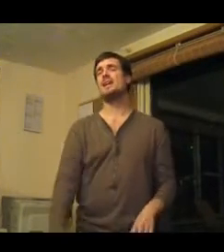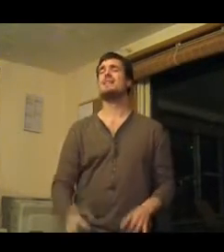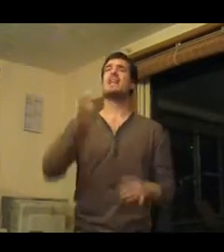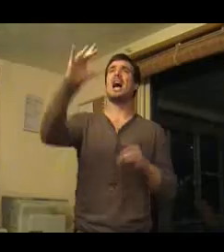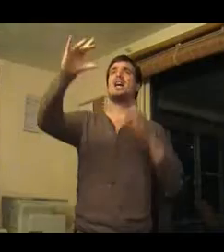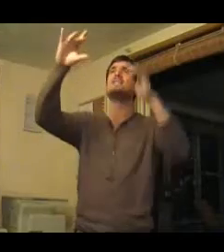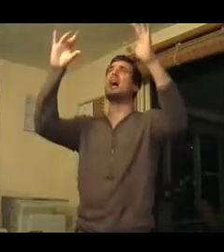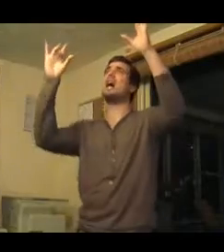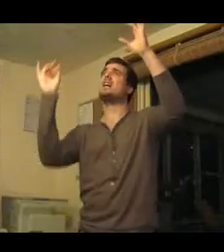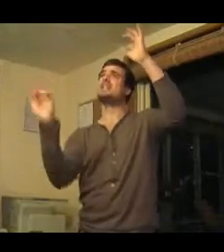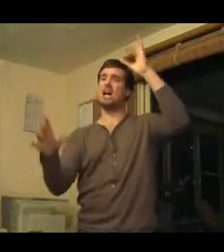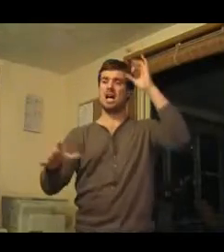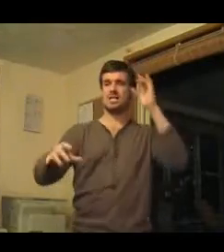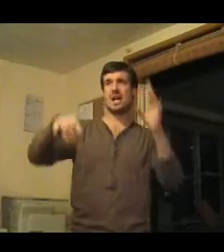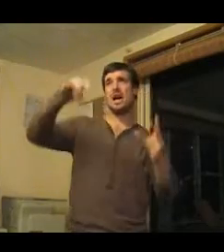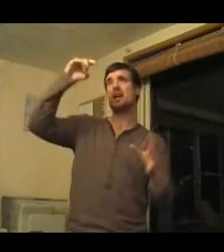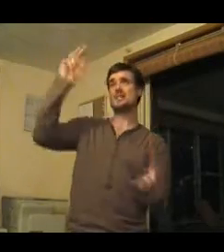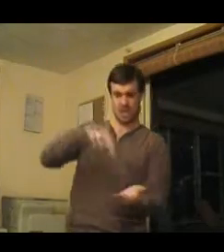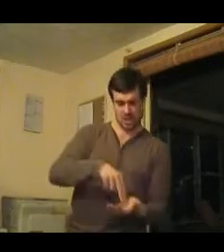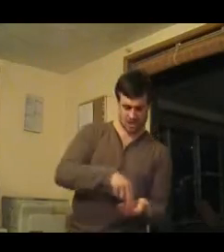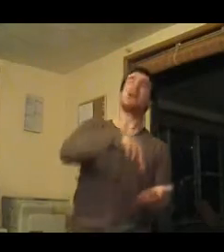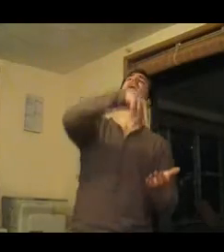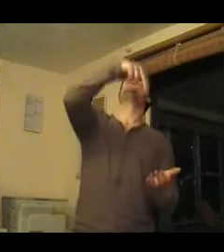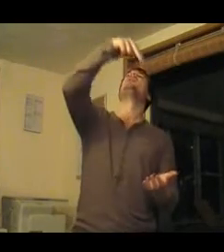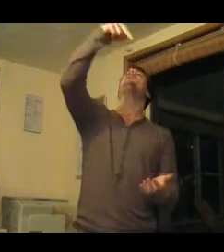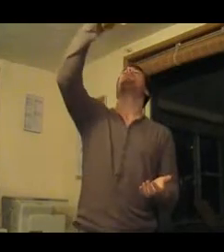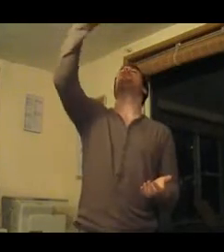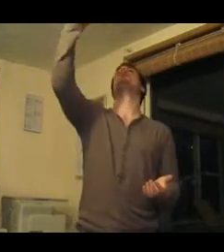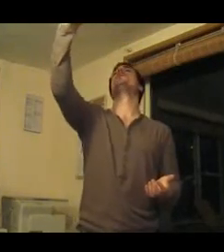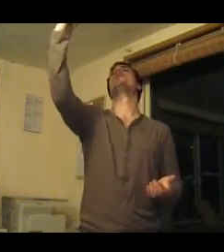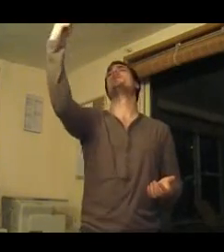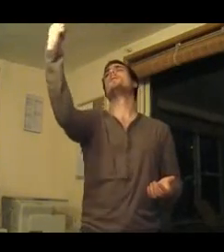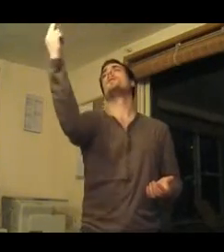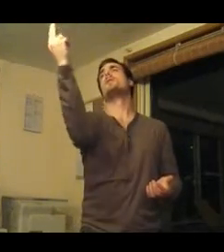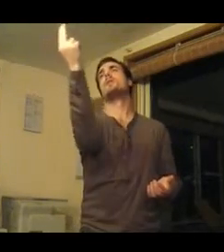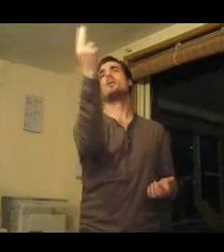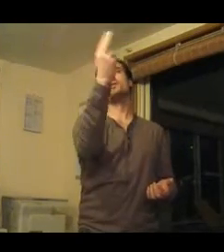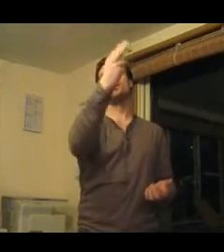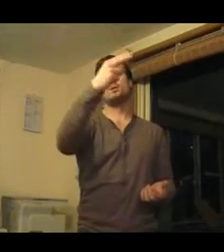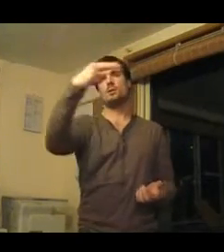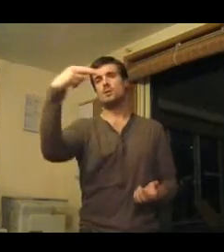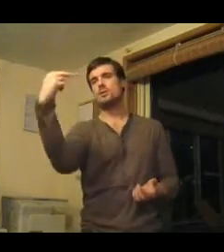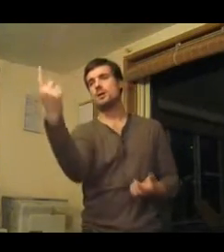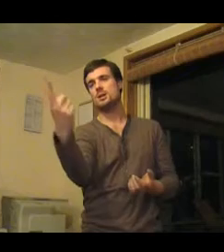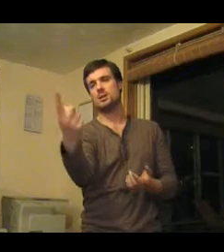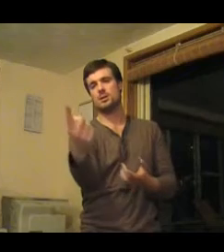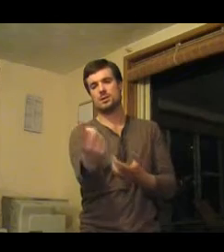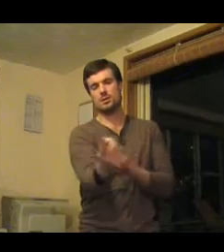I Wanna Fall From The Stars Straight Into